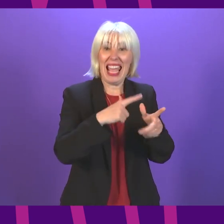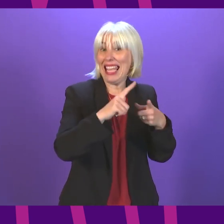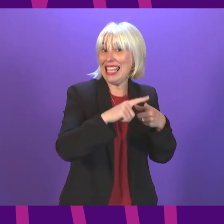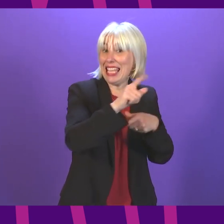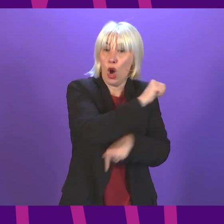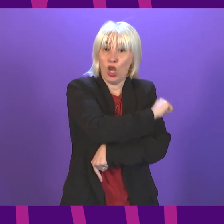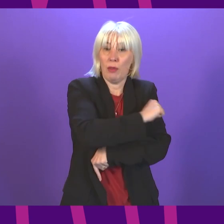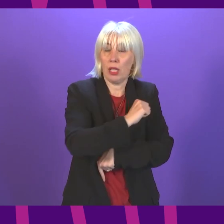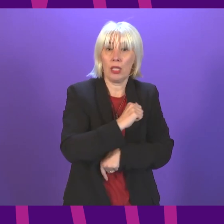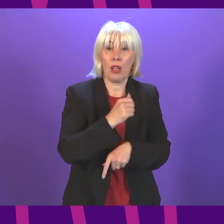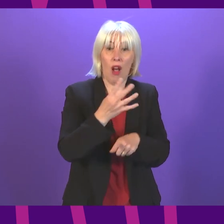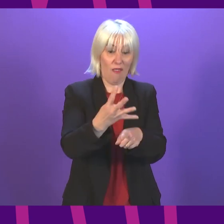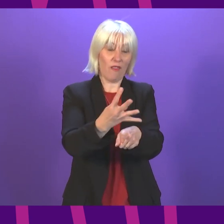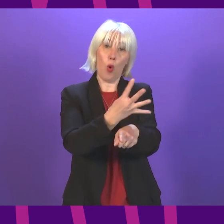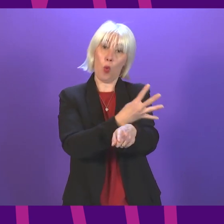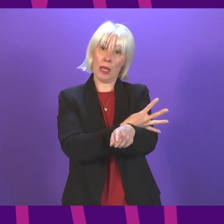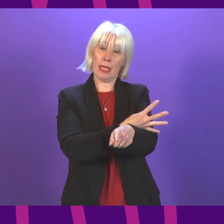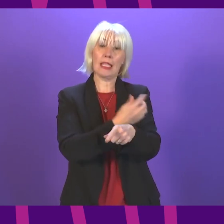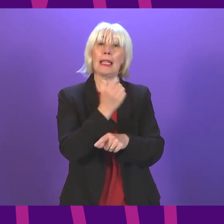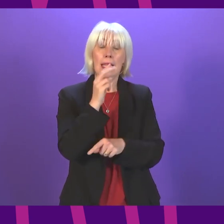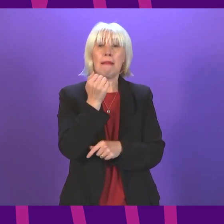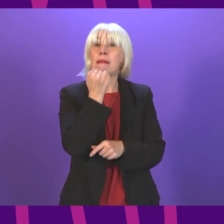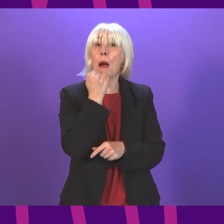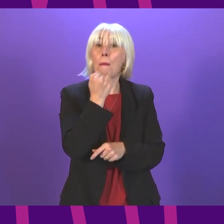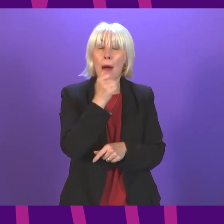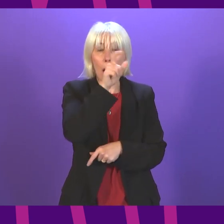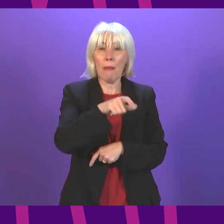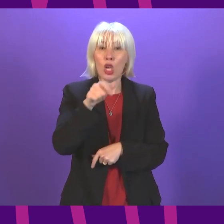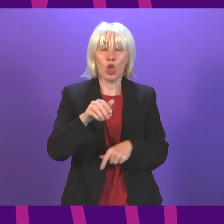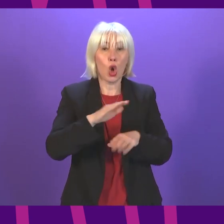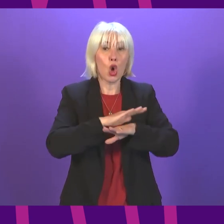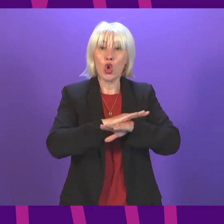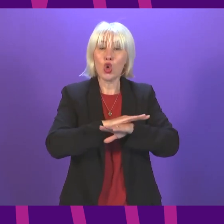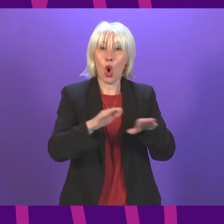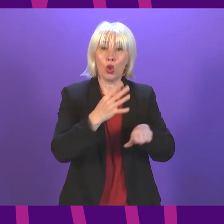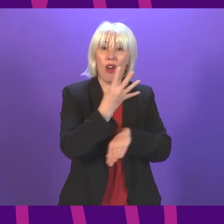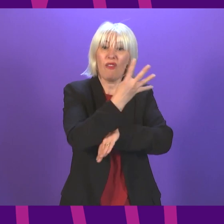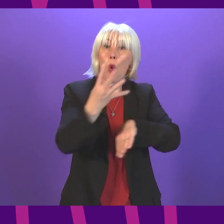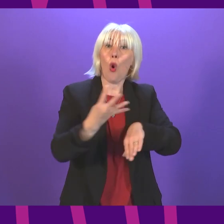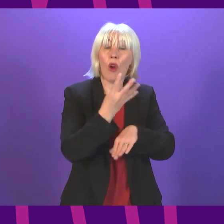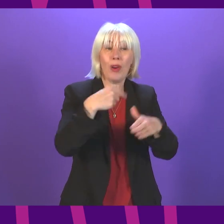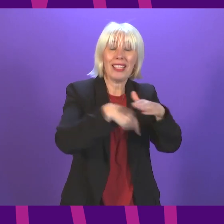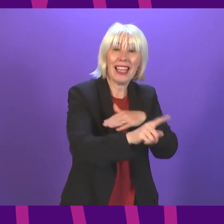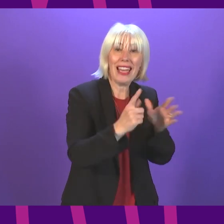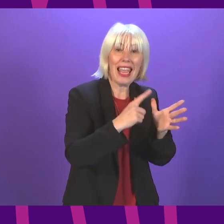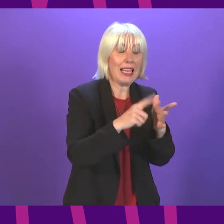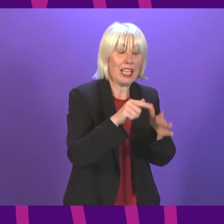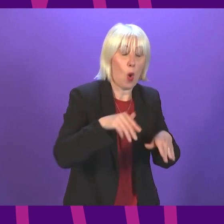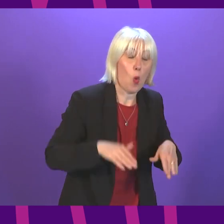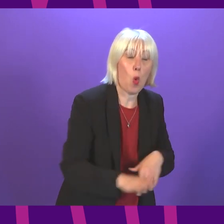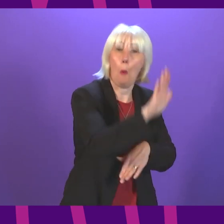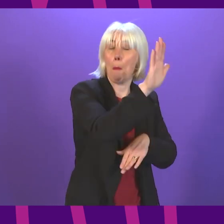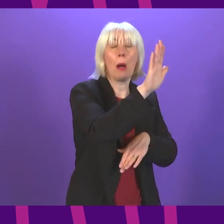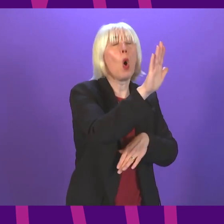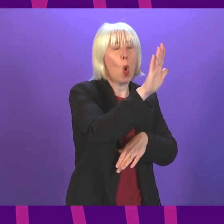For the last four weeks in a row, we have seen the number of patients not being seen within four hours at our A&E hit shocking new highs.